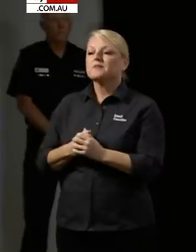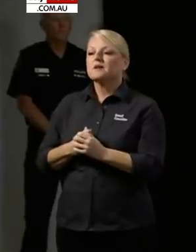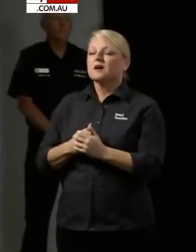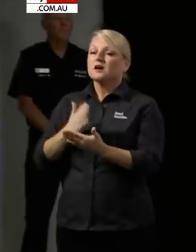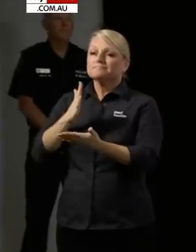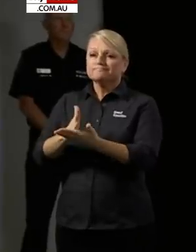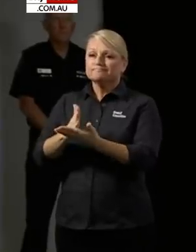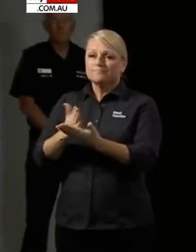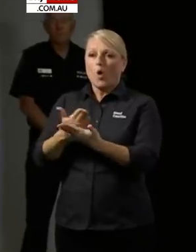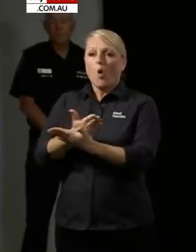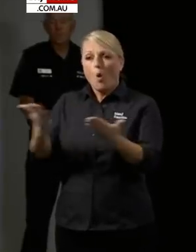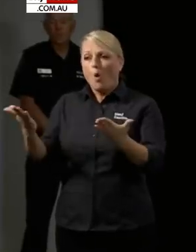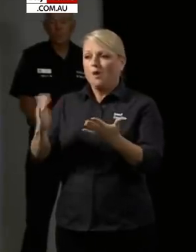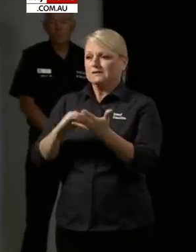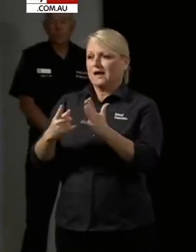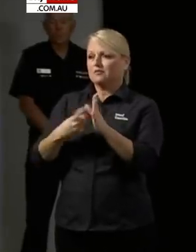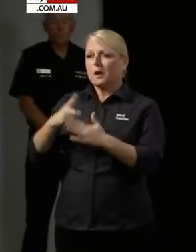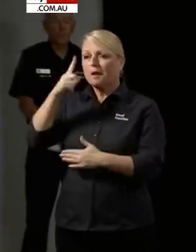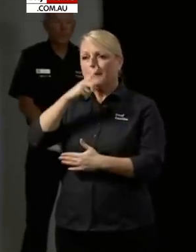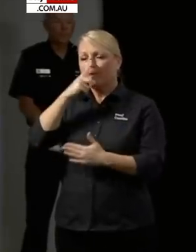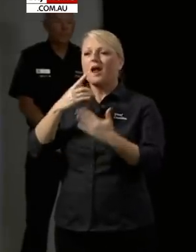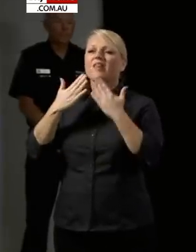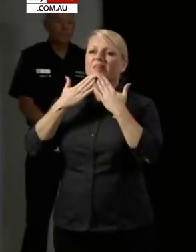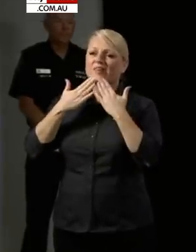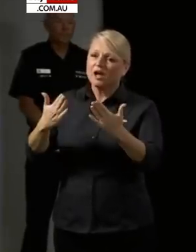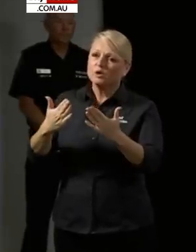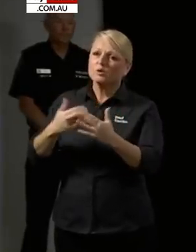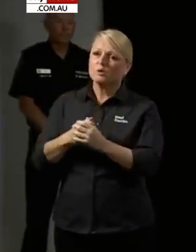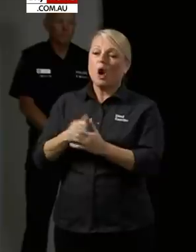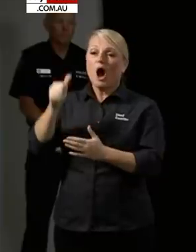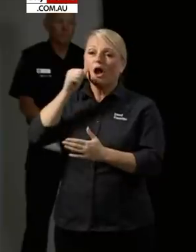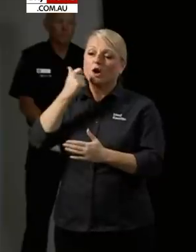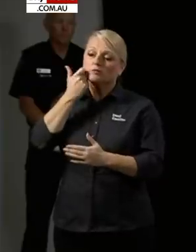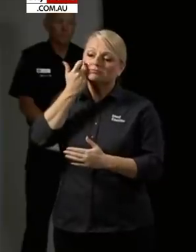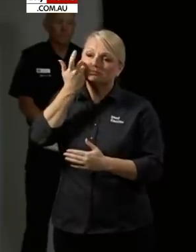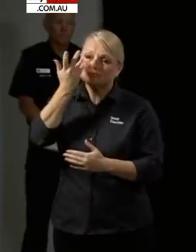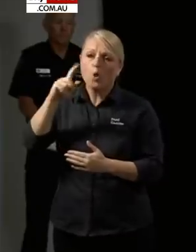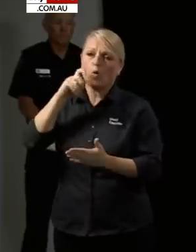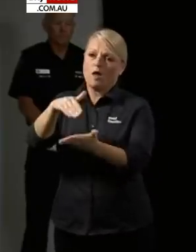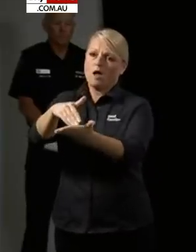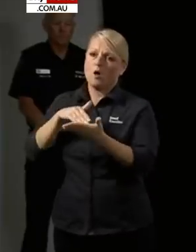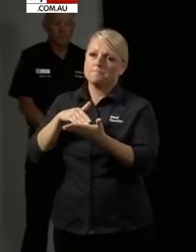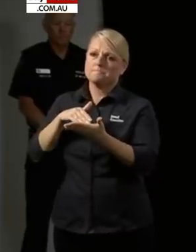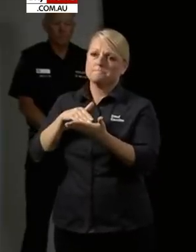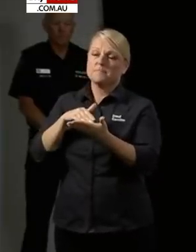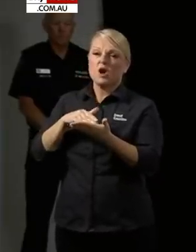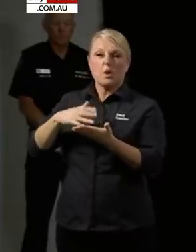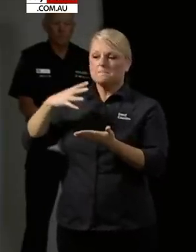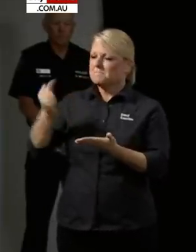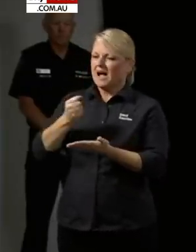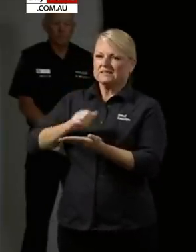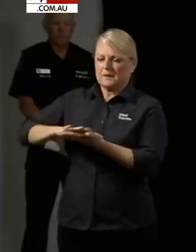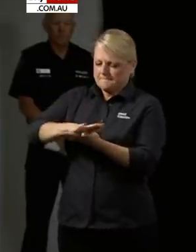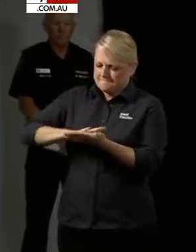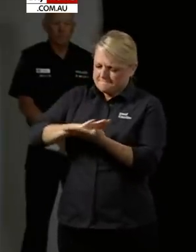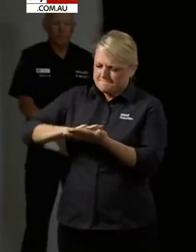for coming with us on this journey. We need to stamp this virus out at this point. We haven't had it in our state for